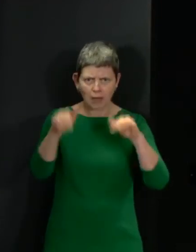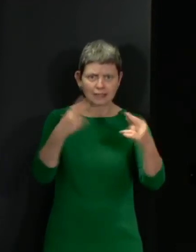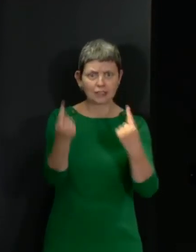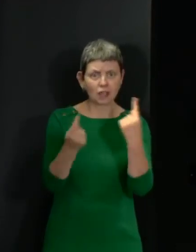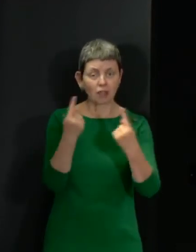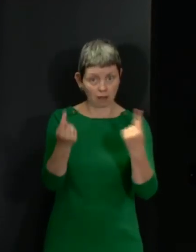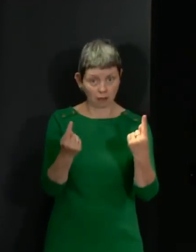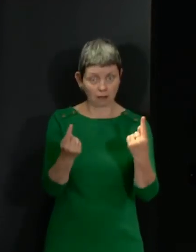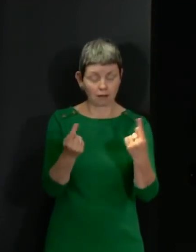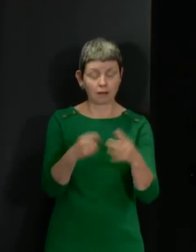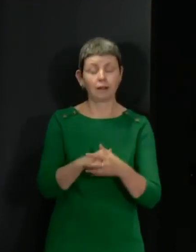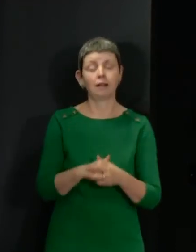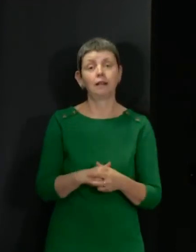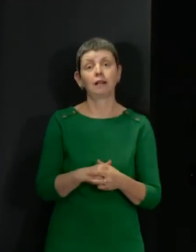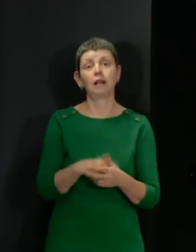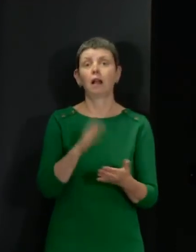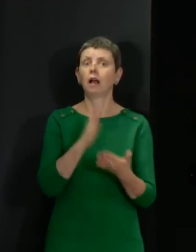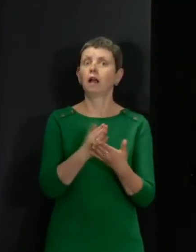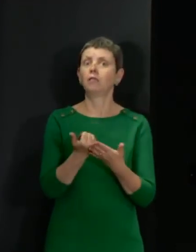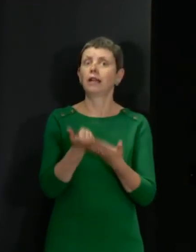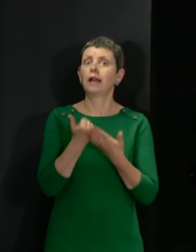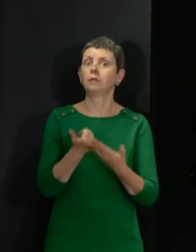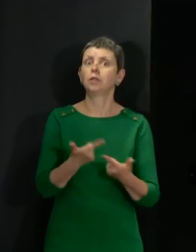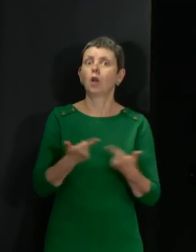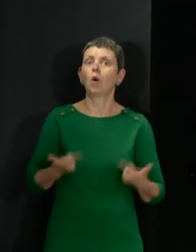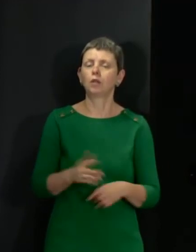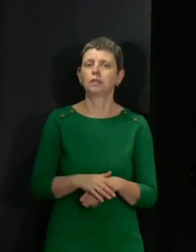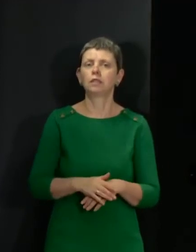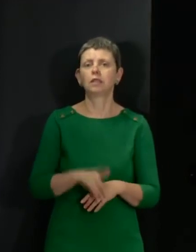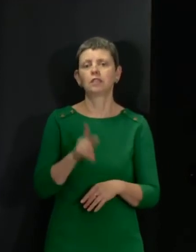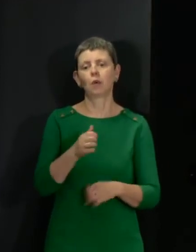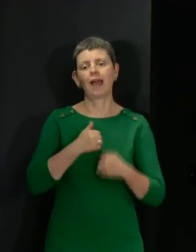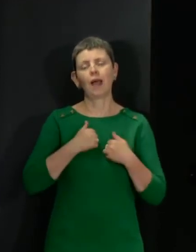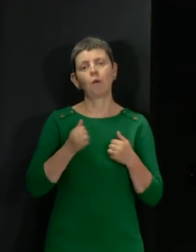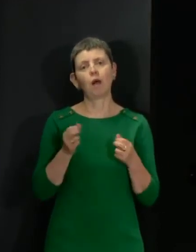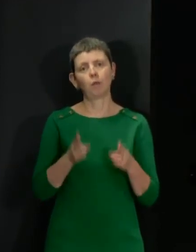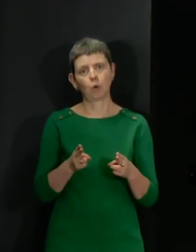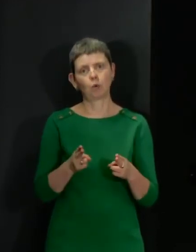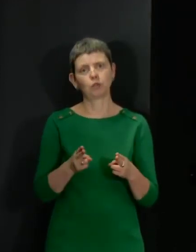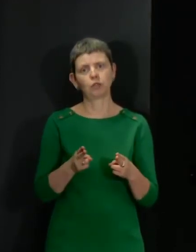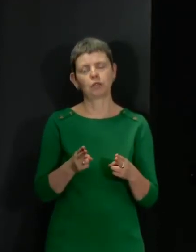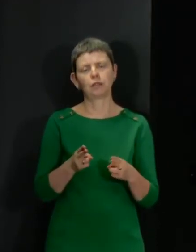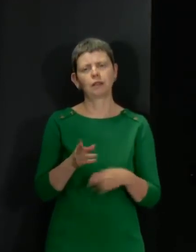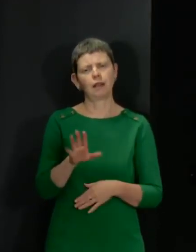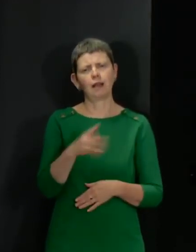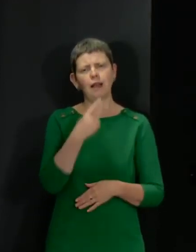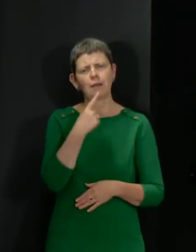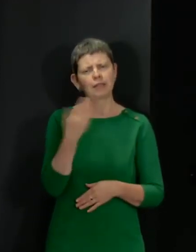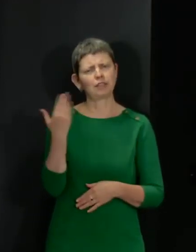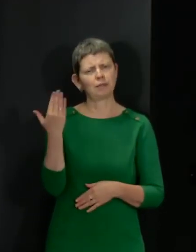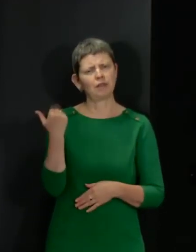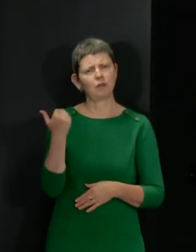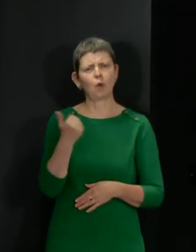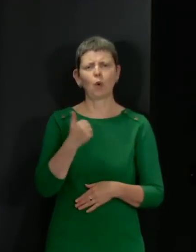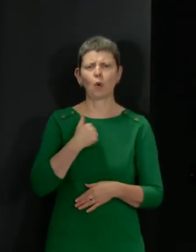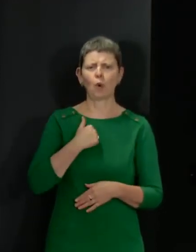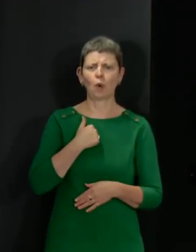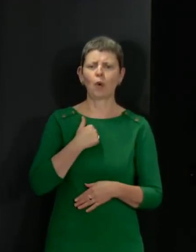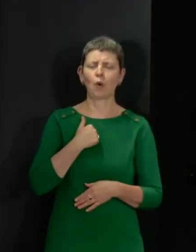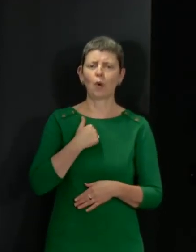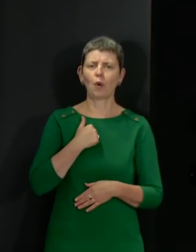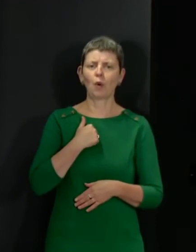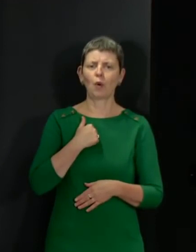enforceability from the police service if required. But our approach, I talked earlier about the crucial link between